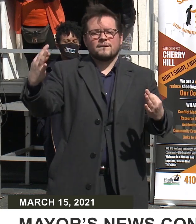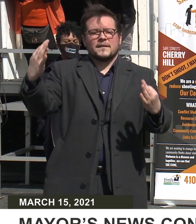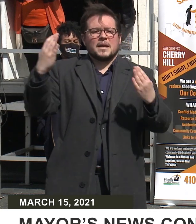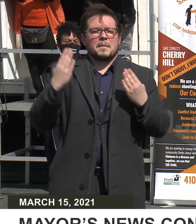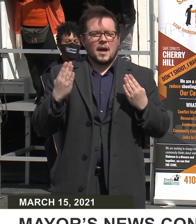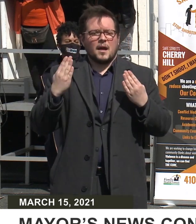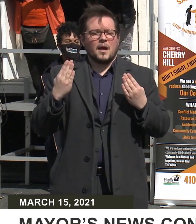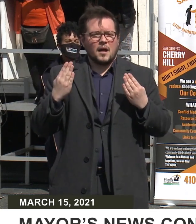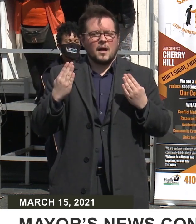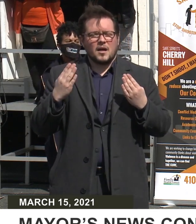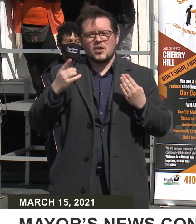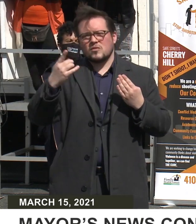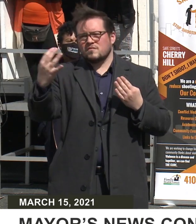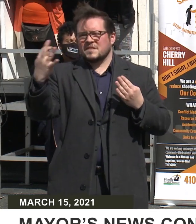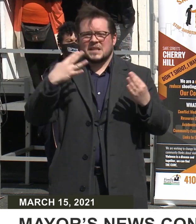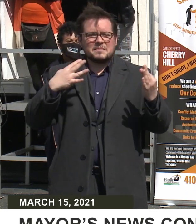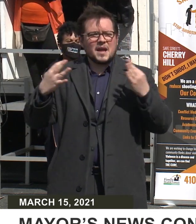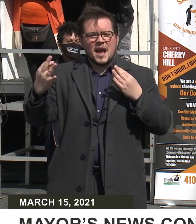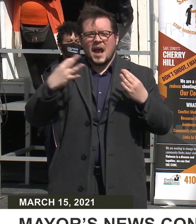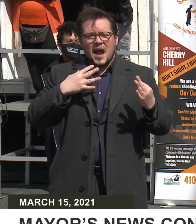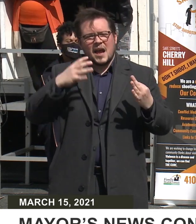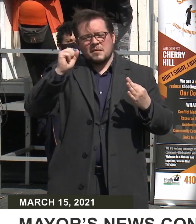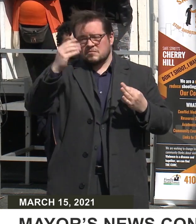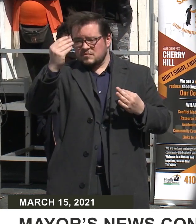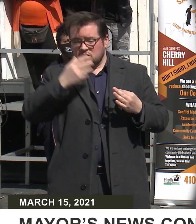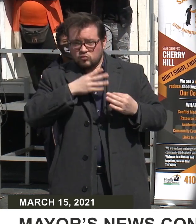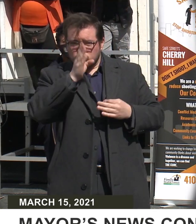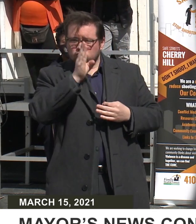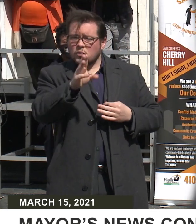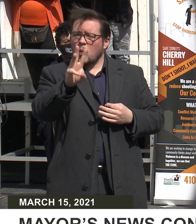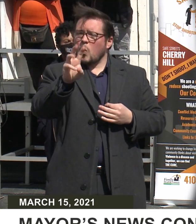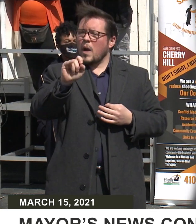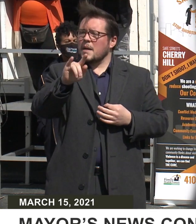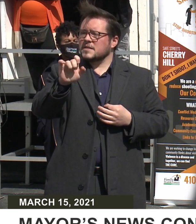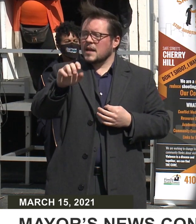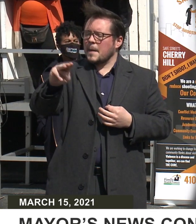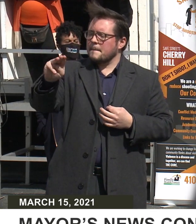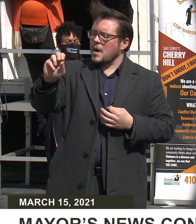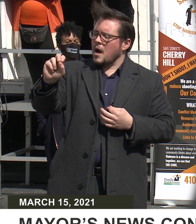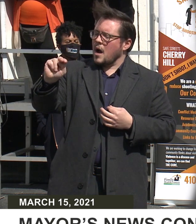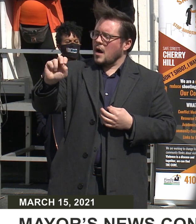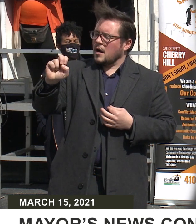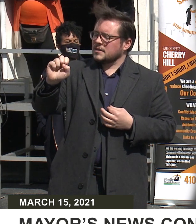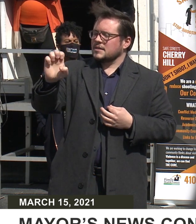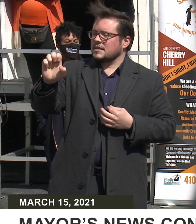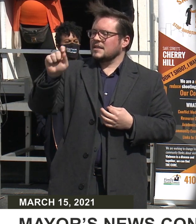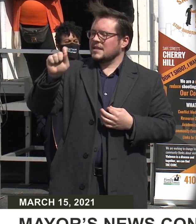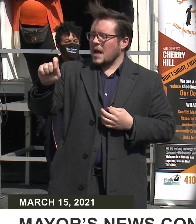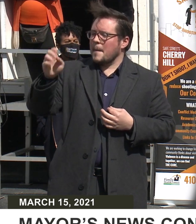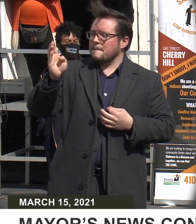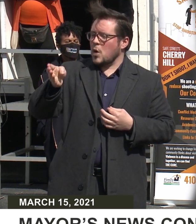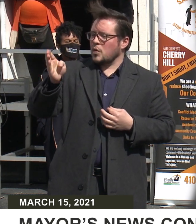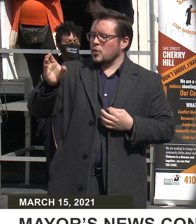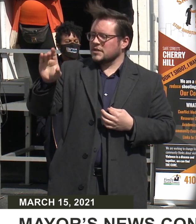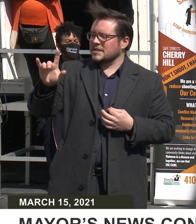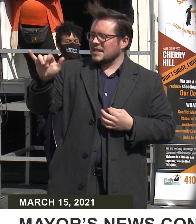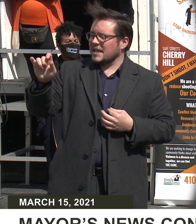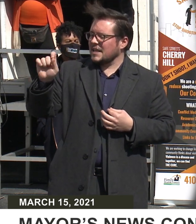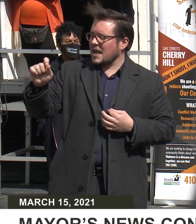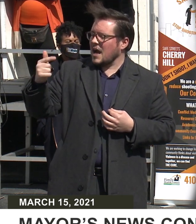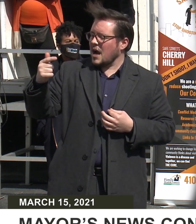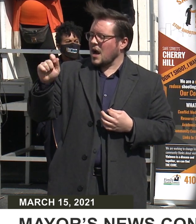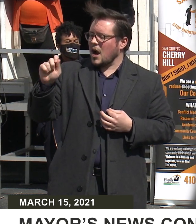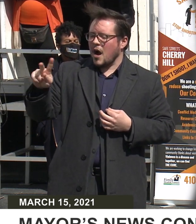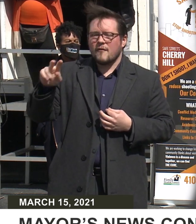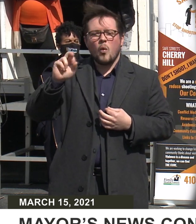Feedback can be provided in multiple ways, either directly on our website at Monsee.BaltimoreCity.gov or via Facebook